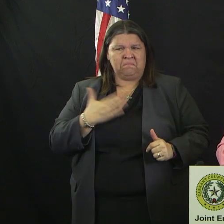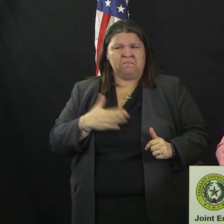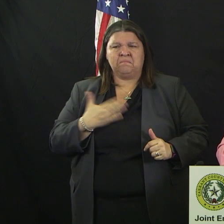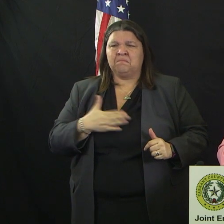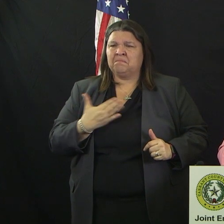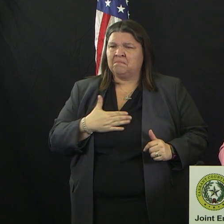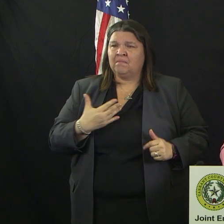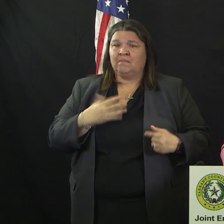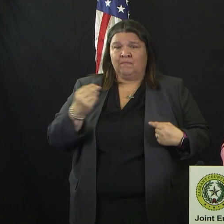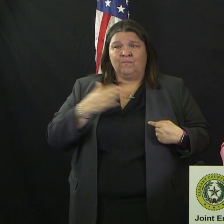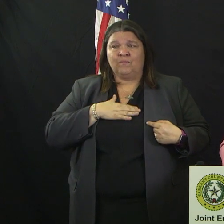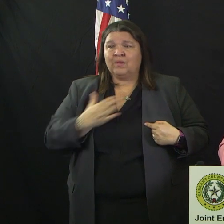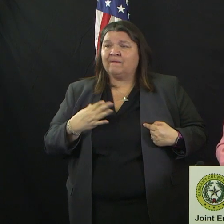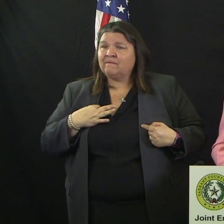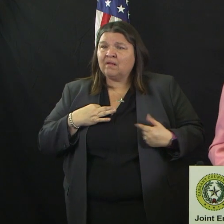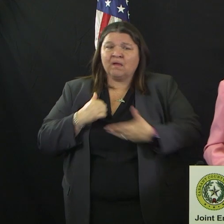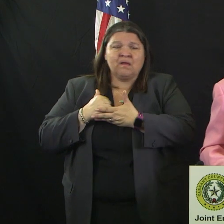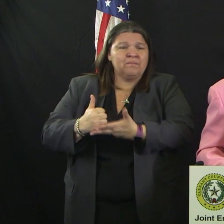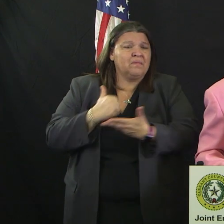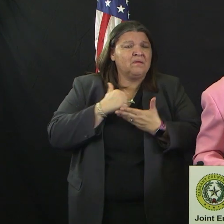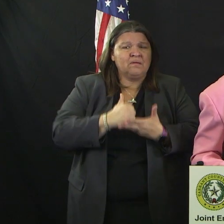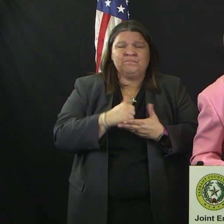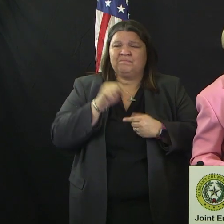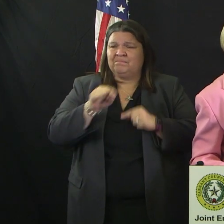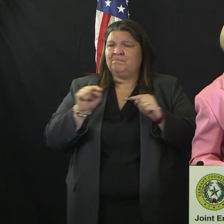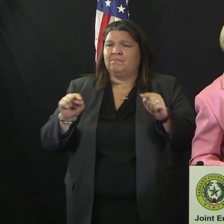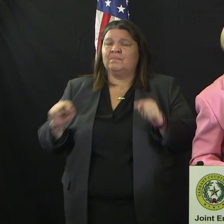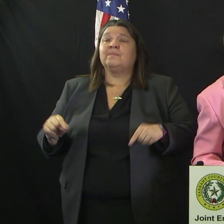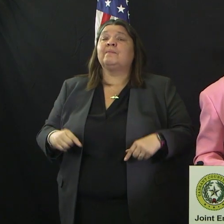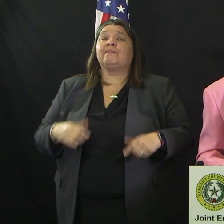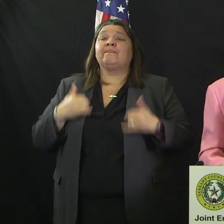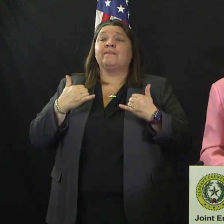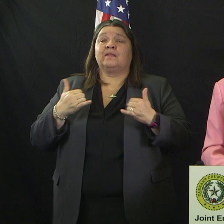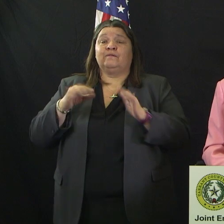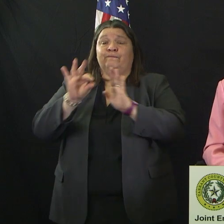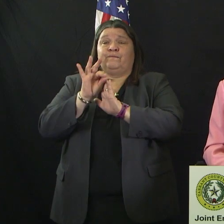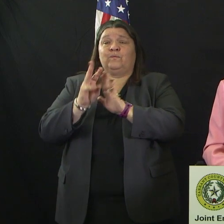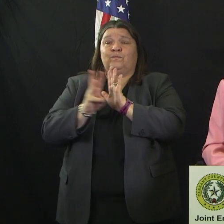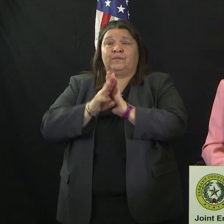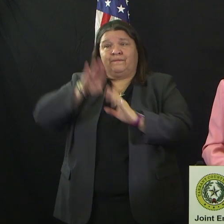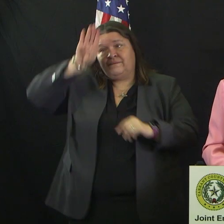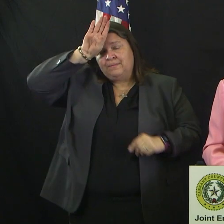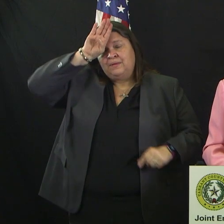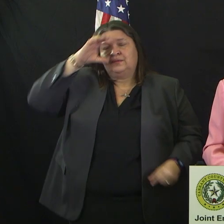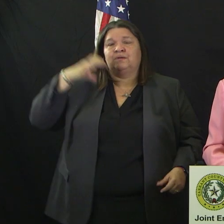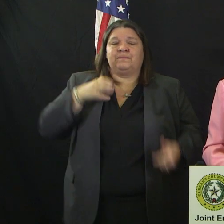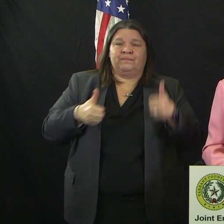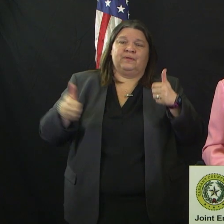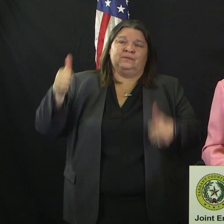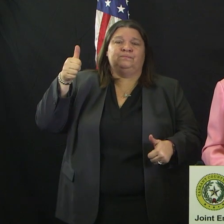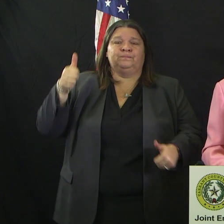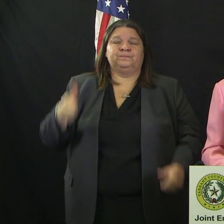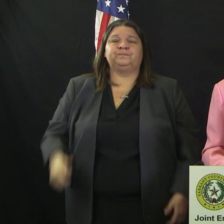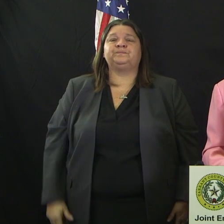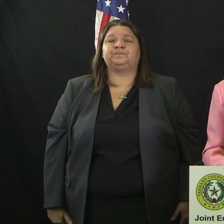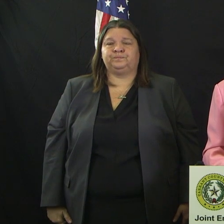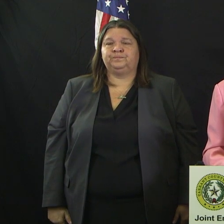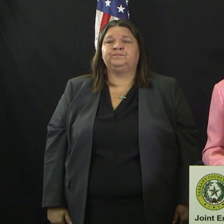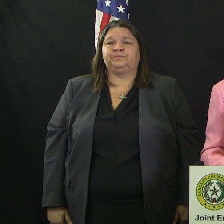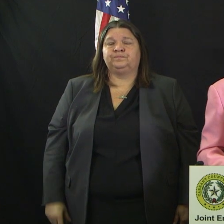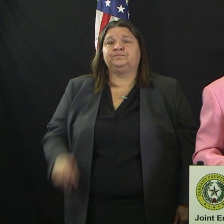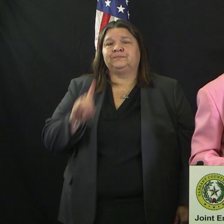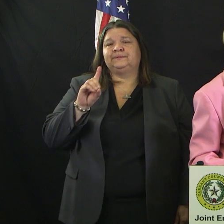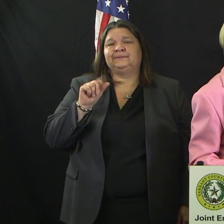you might need your help. I'm going to introduce you to Fort Worth Fire Chief, Chief Davis. Now he's going to talk a little bit about specific public health